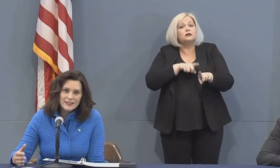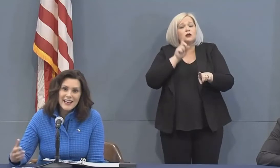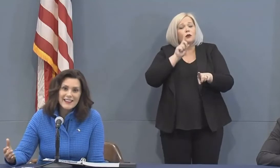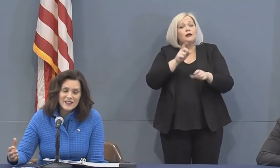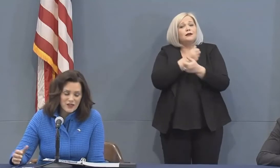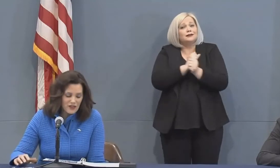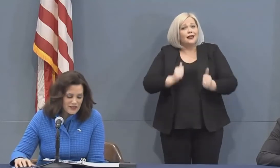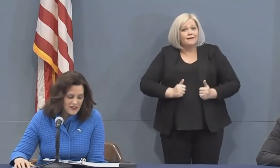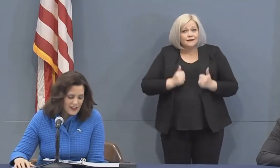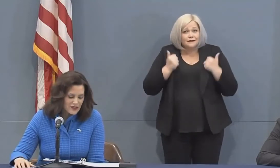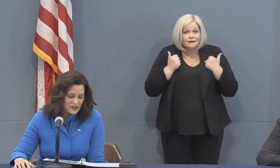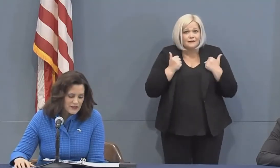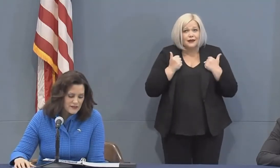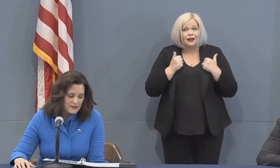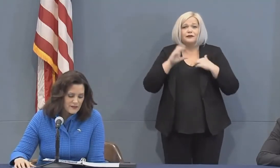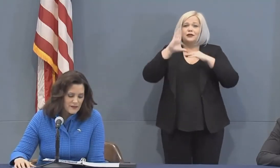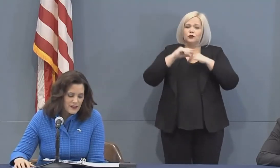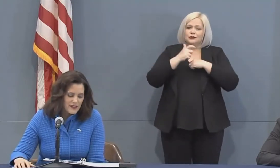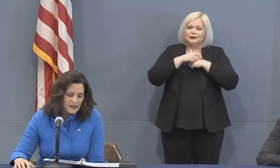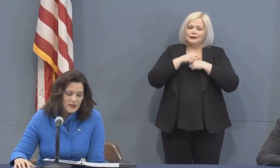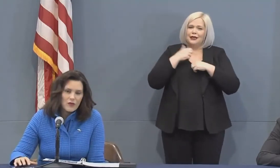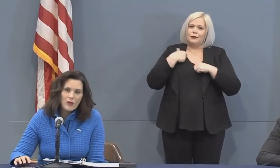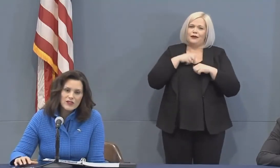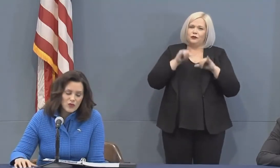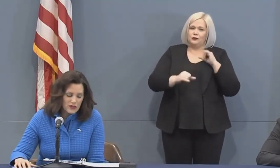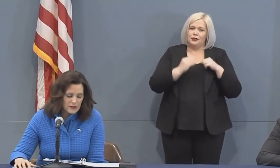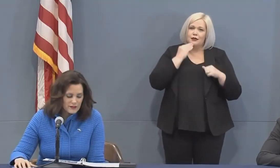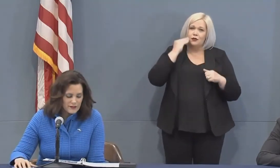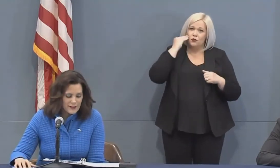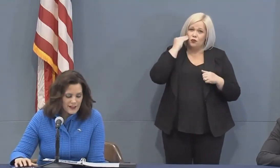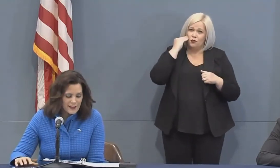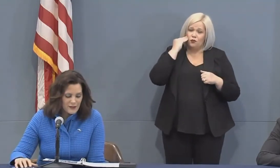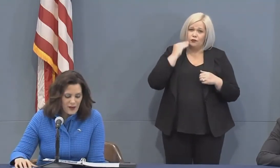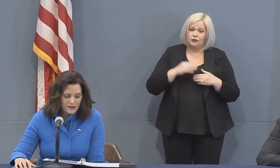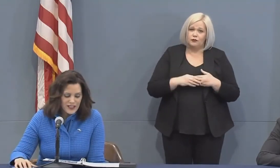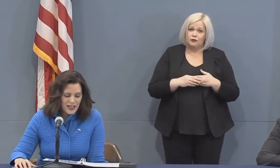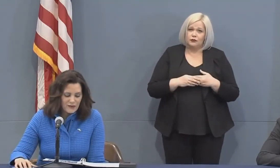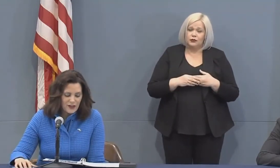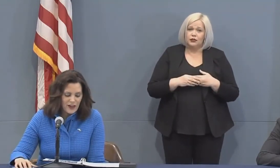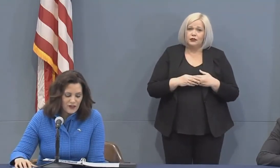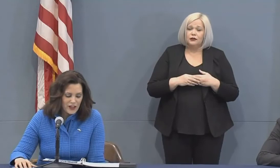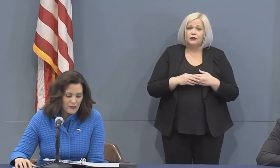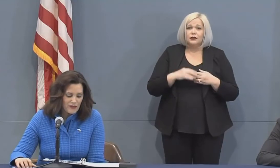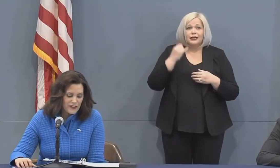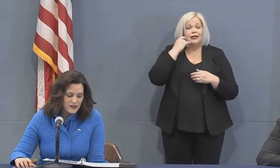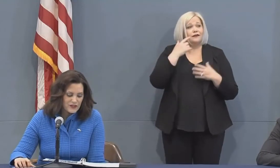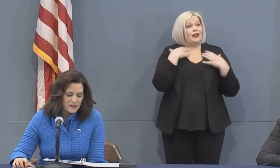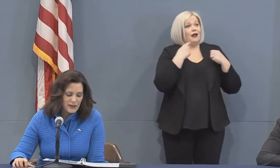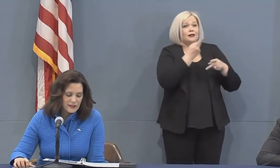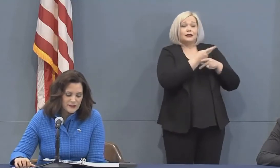take these aggressive actions. When we shorten the amount of time that our health care professionals spend